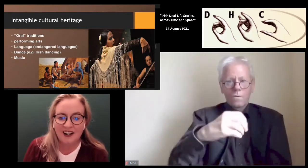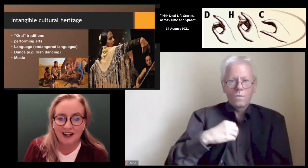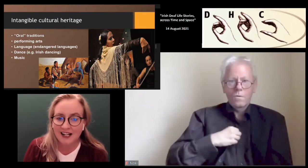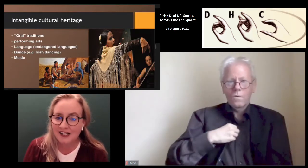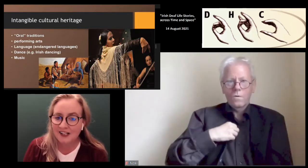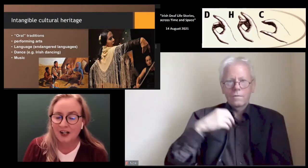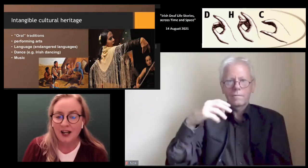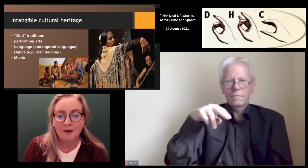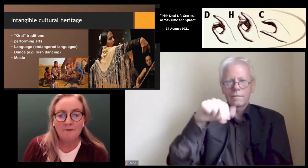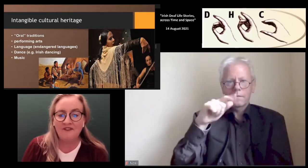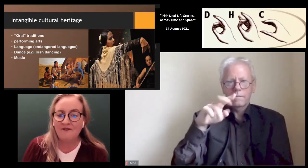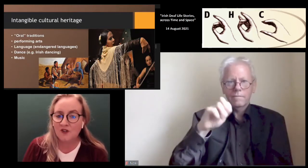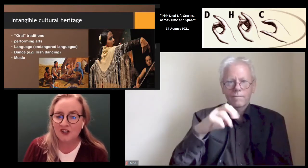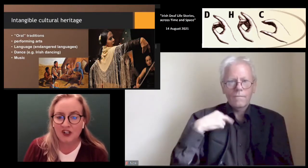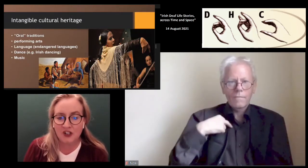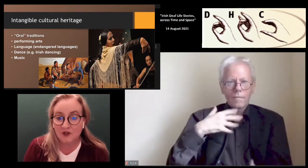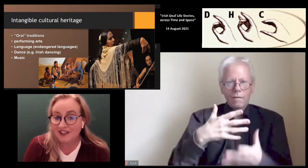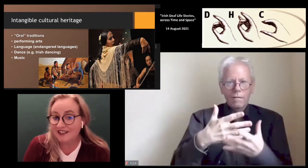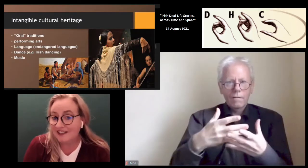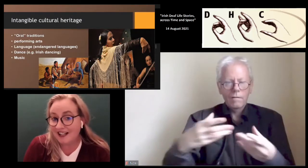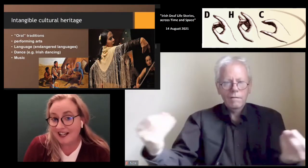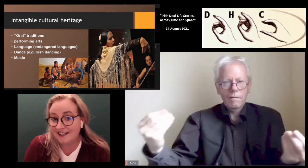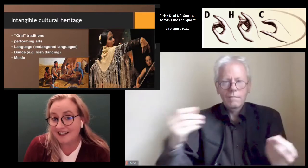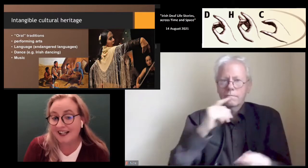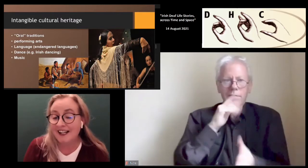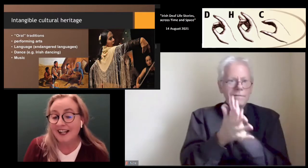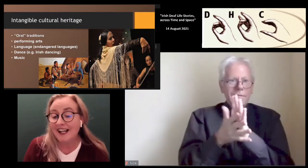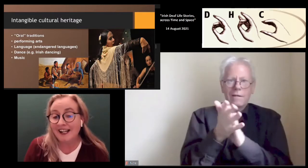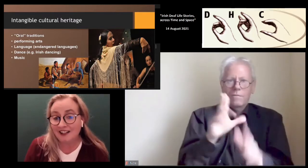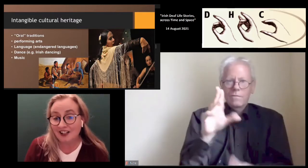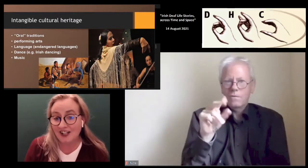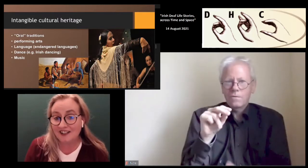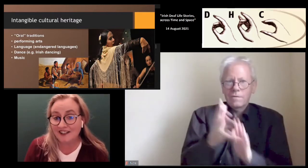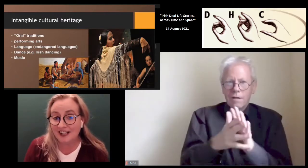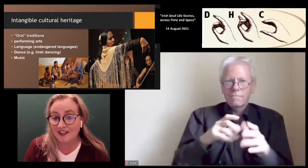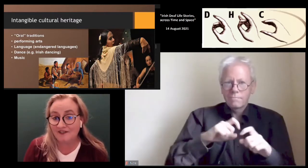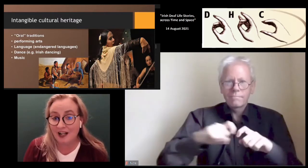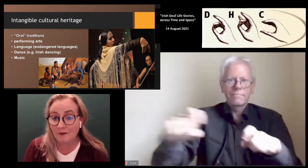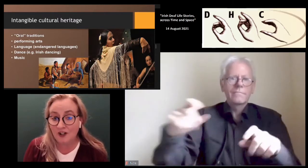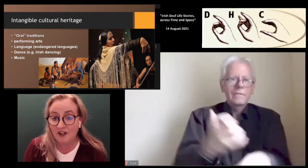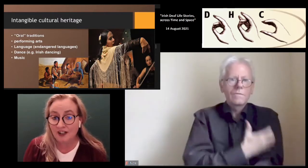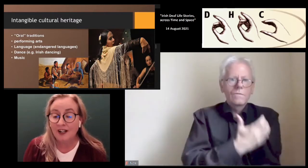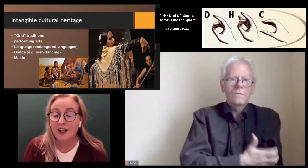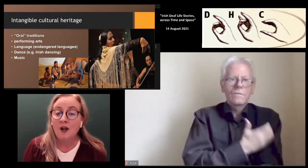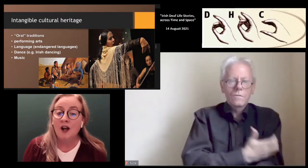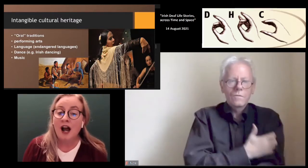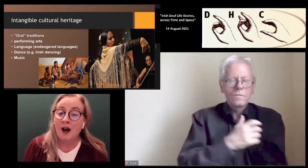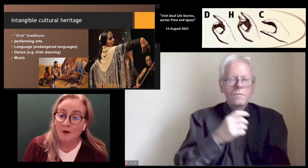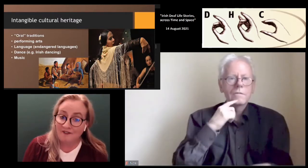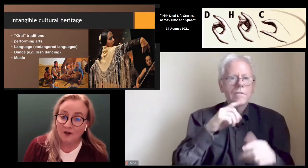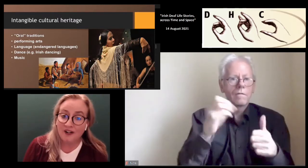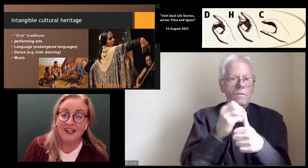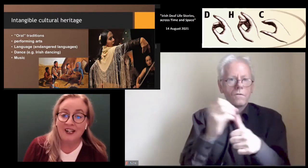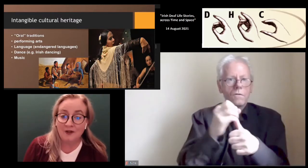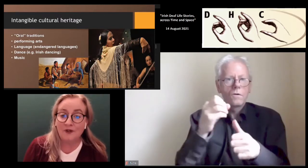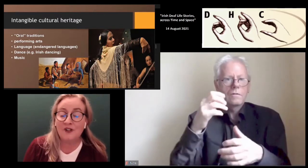or being colonized, being forced to use, let's say, English as a native language. However, here